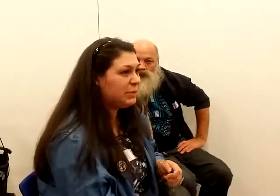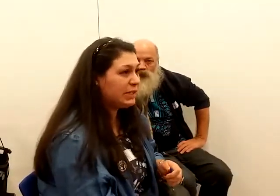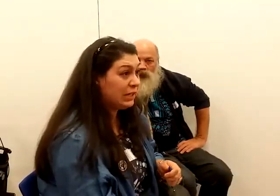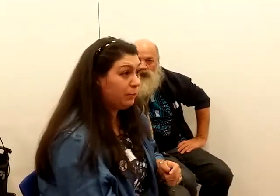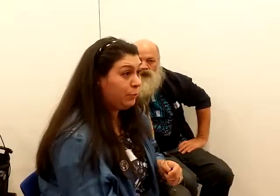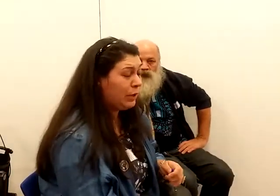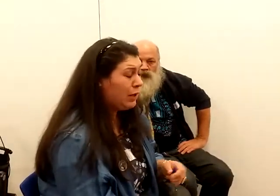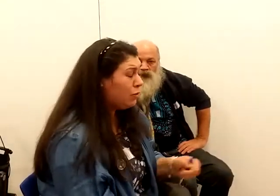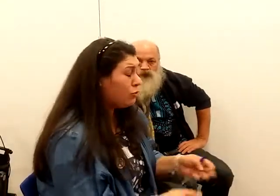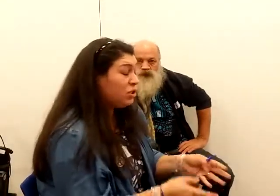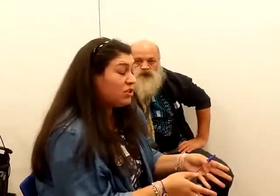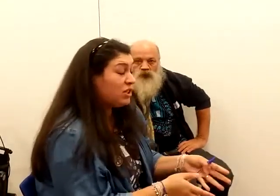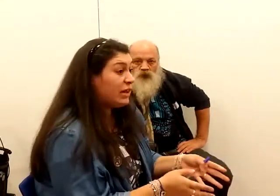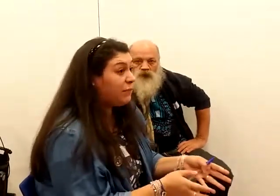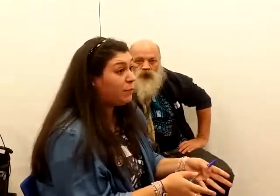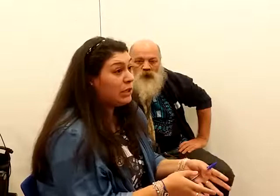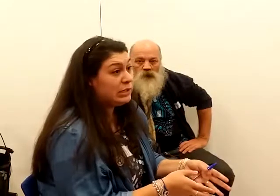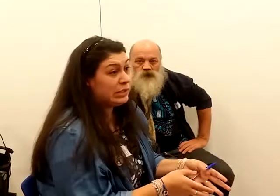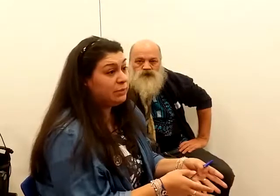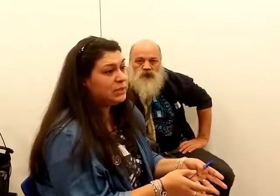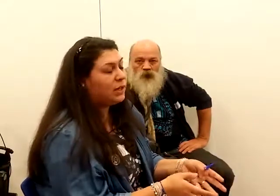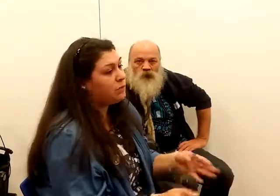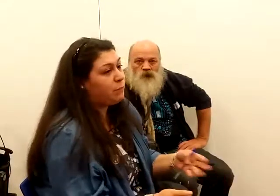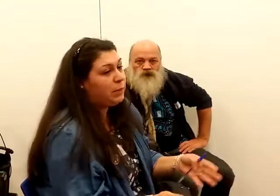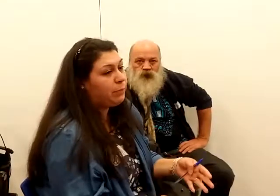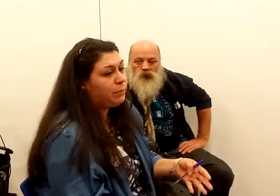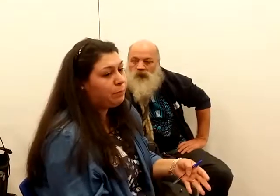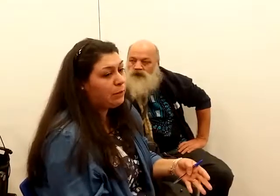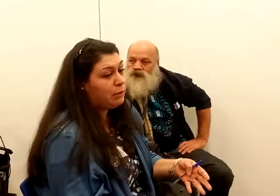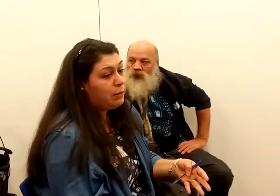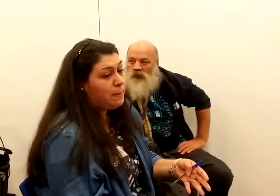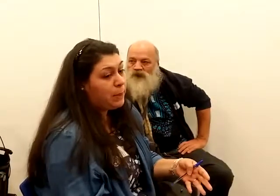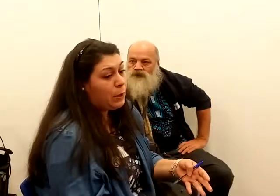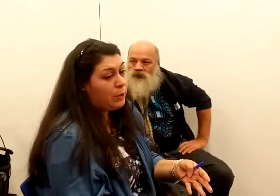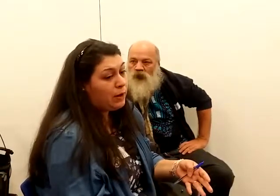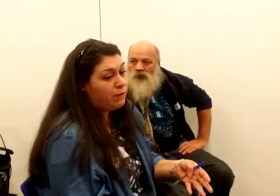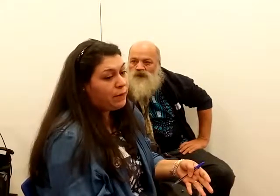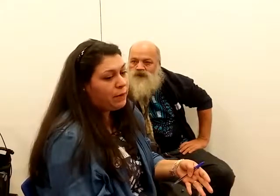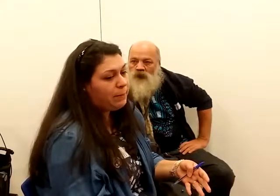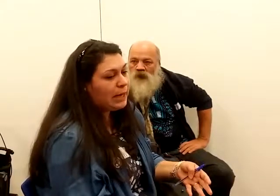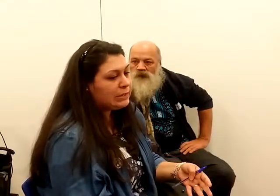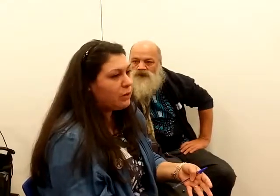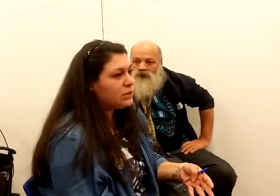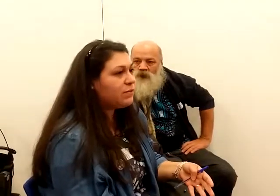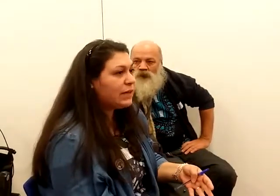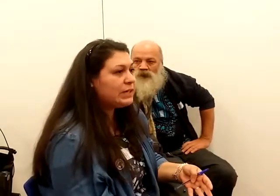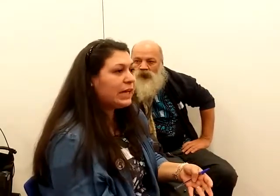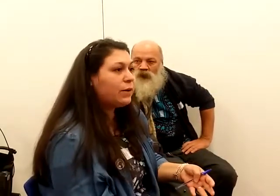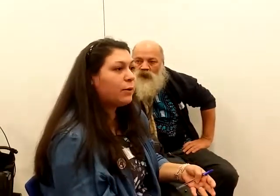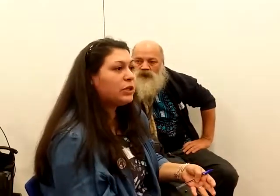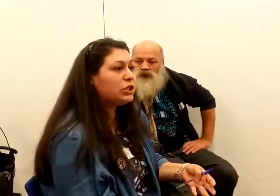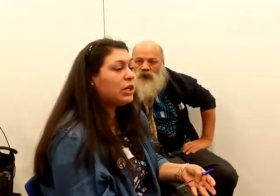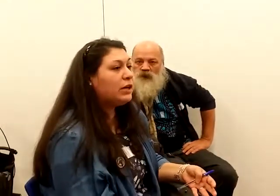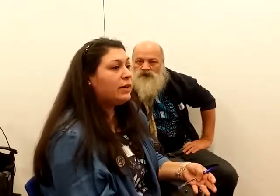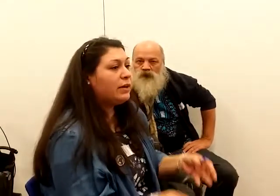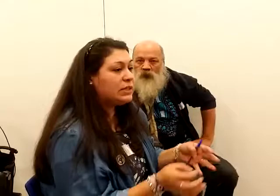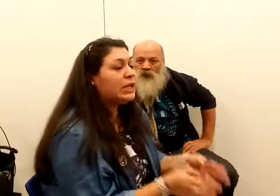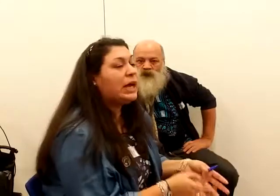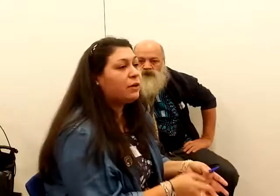to this particular point. Also to the deaf community themselves, or people who have been, who have a BSL as a first language, there is a